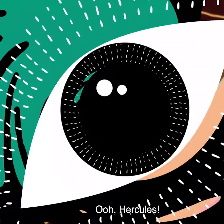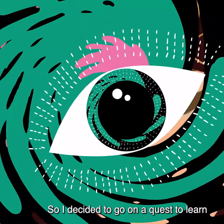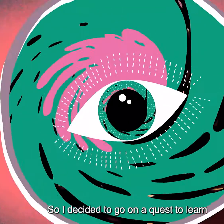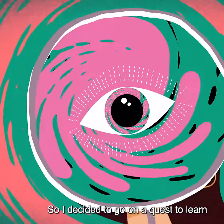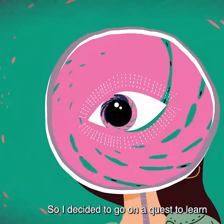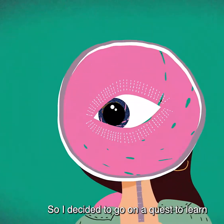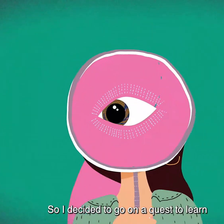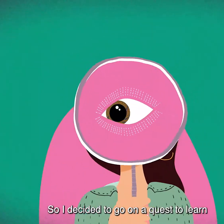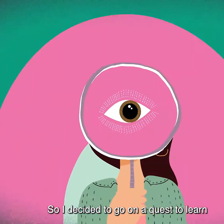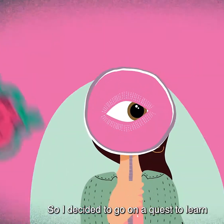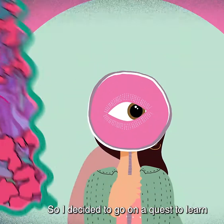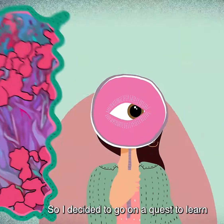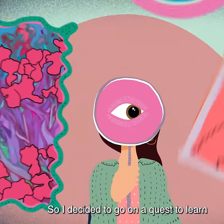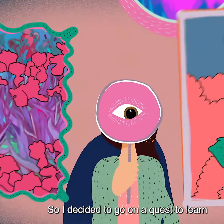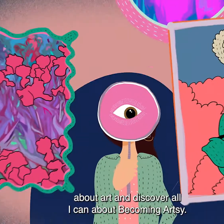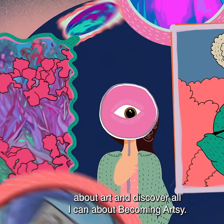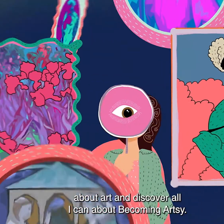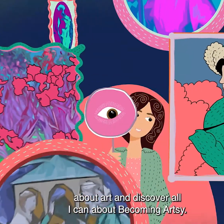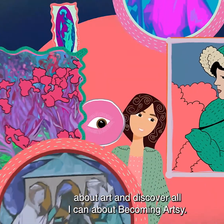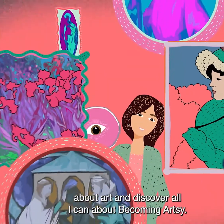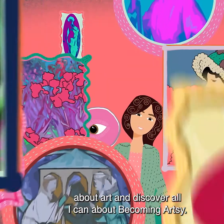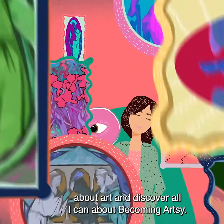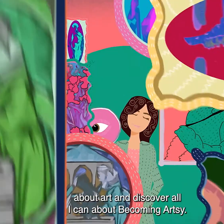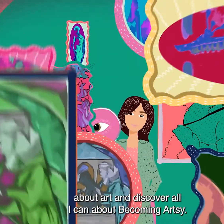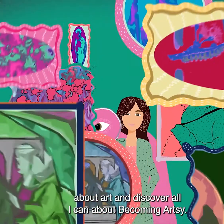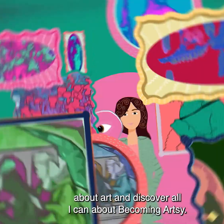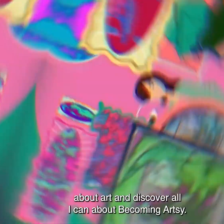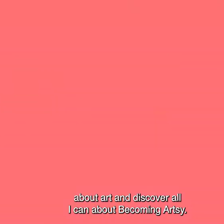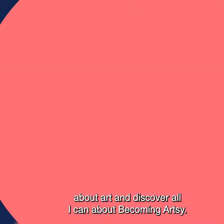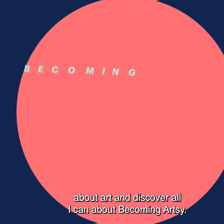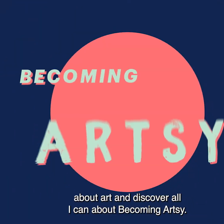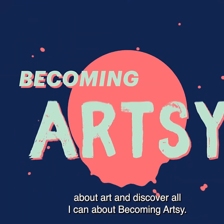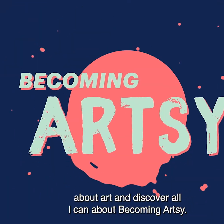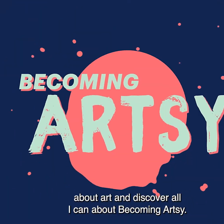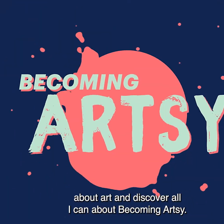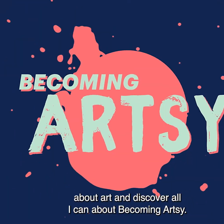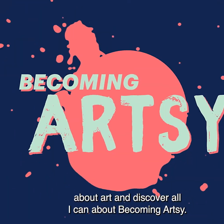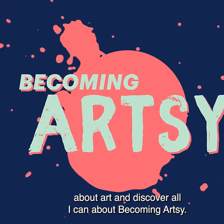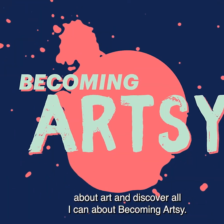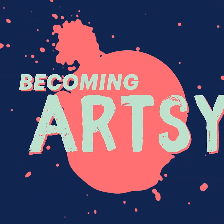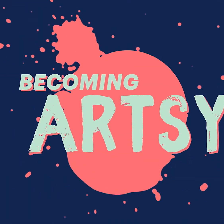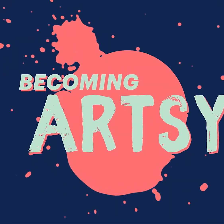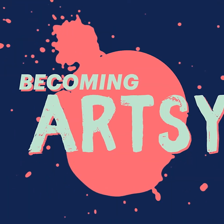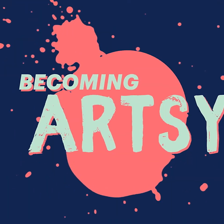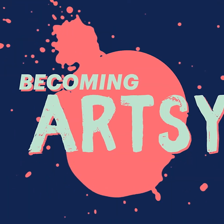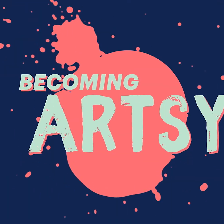So I decided to go on a quest to learn about art and discover all I can about Becoming Artsy.